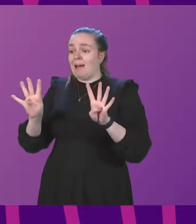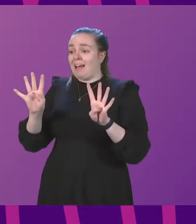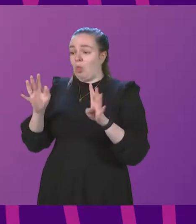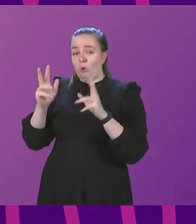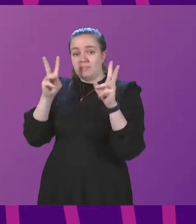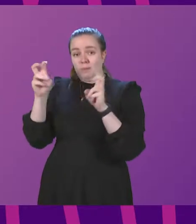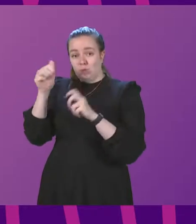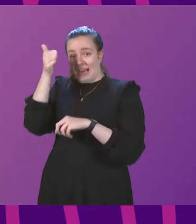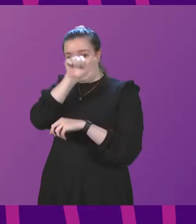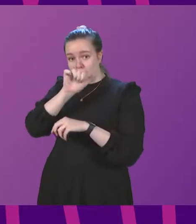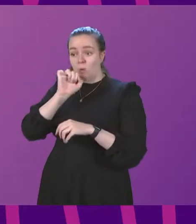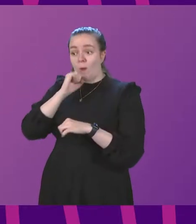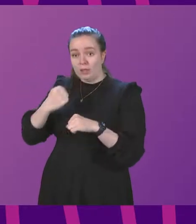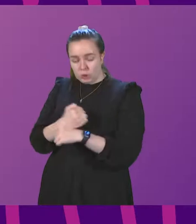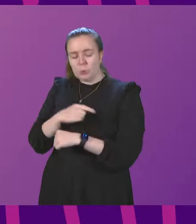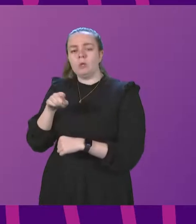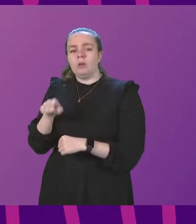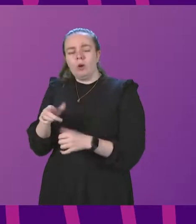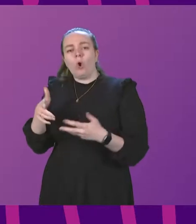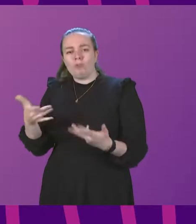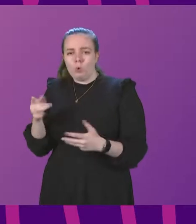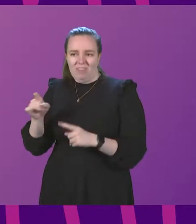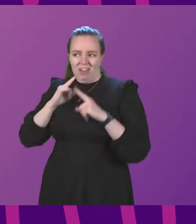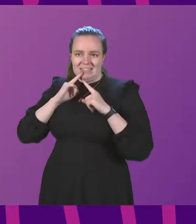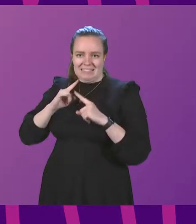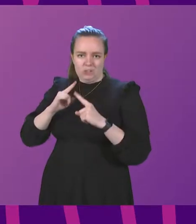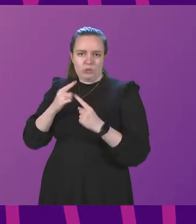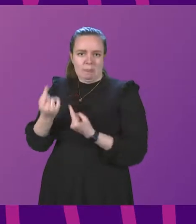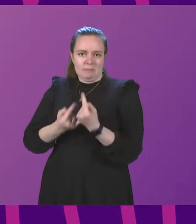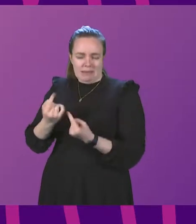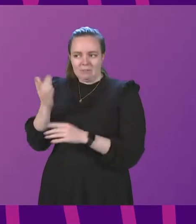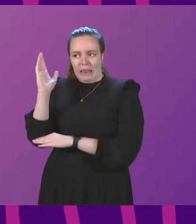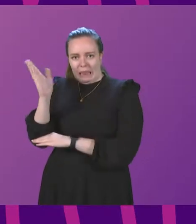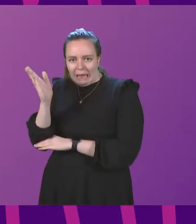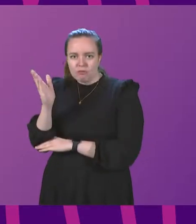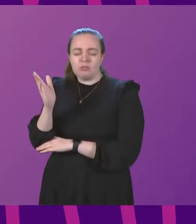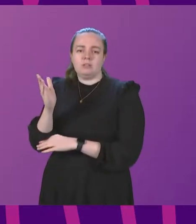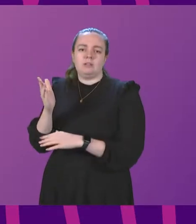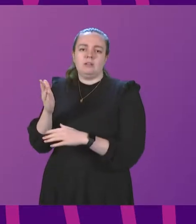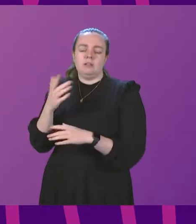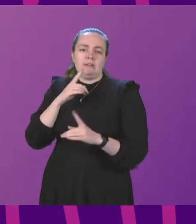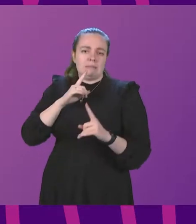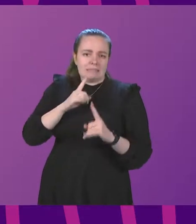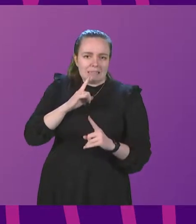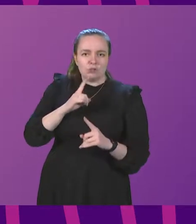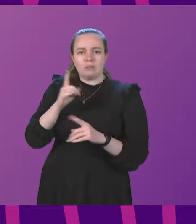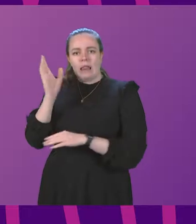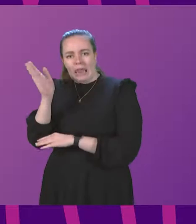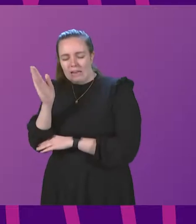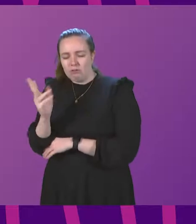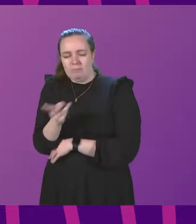that will do that are, of course, practitioners and lecturers, practicing teachers and lecturers.